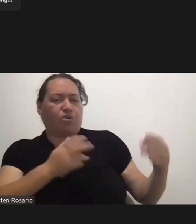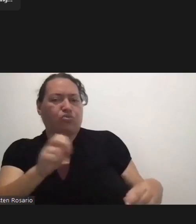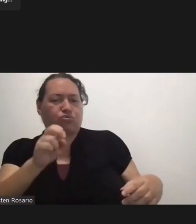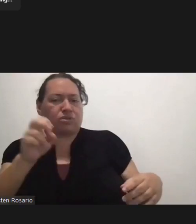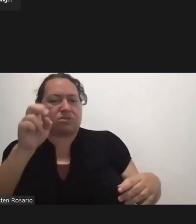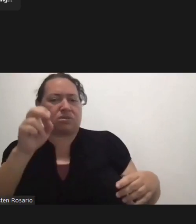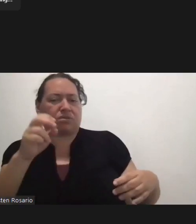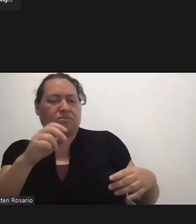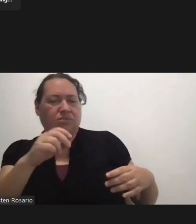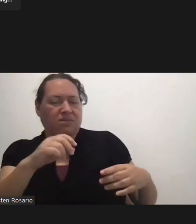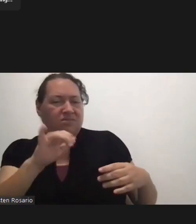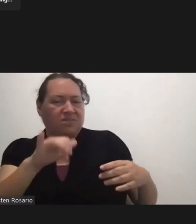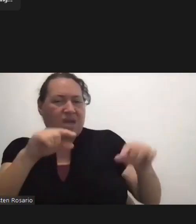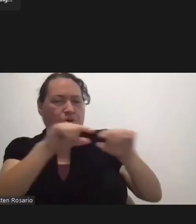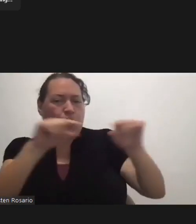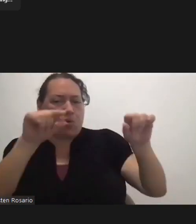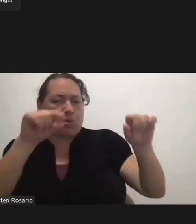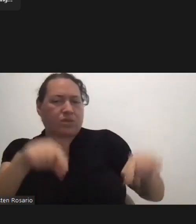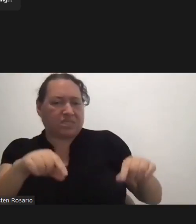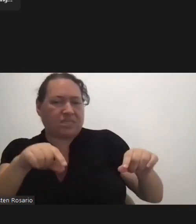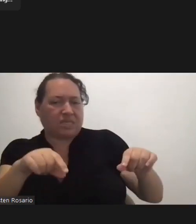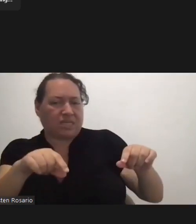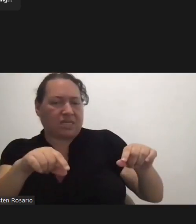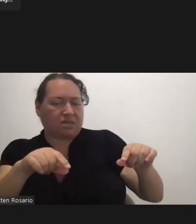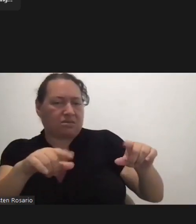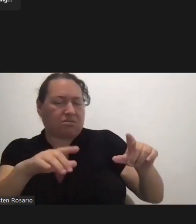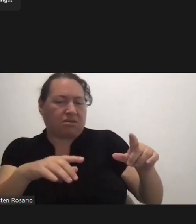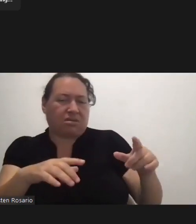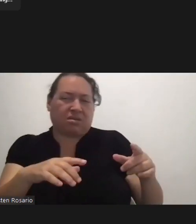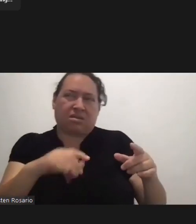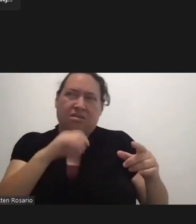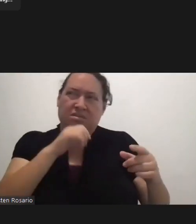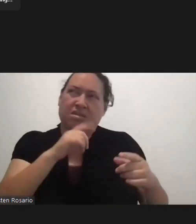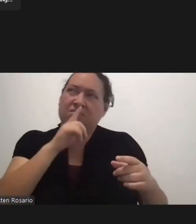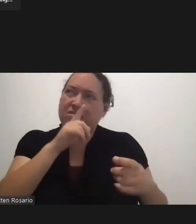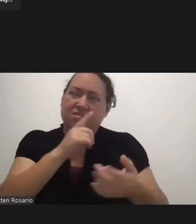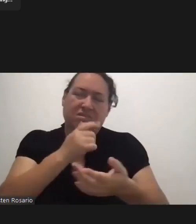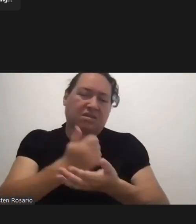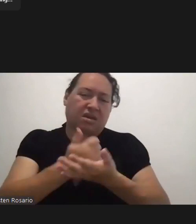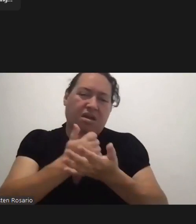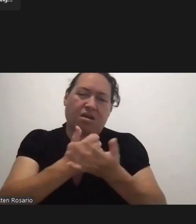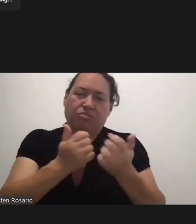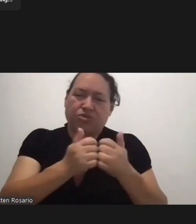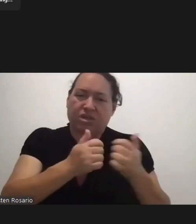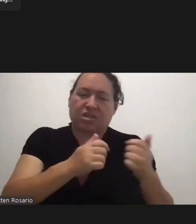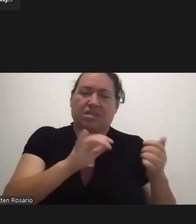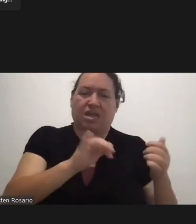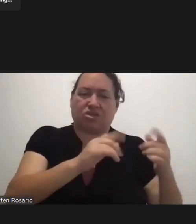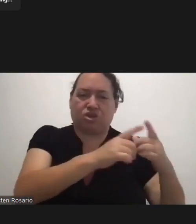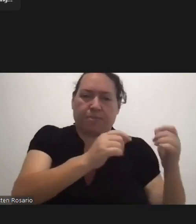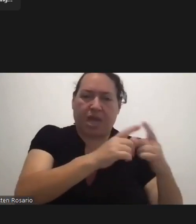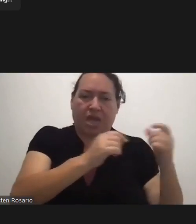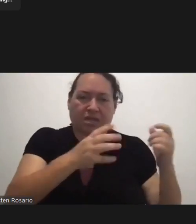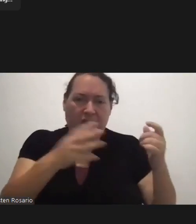Quarantine For Vaccinated Is Not Really Going To Help With Our Key Markets Like Japan And Korea Because They're Still Well Behind In Vaccinations